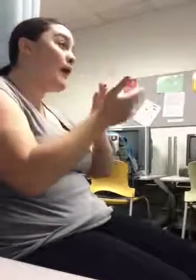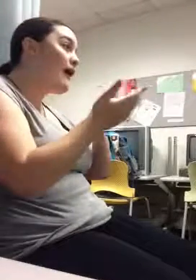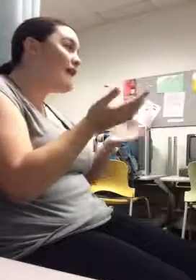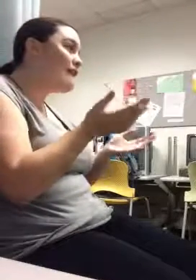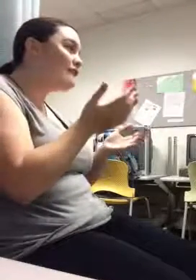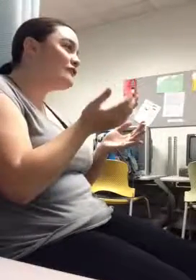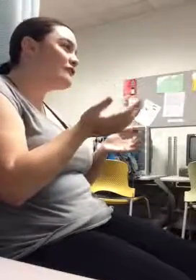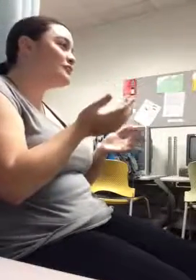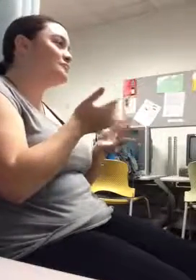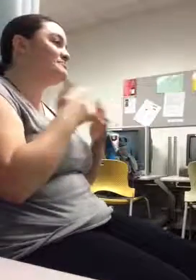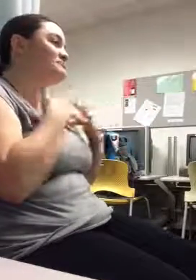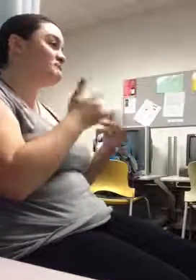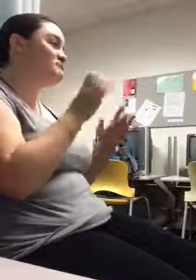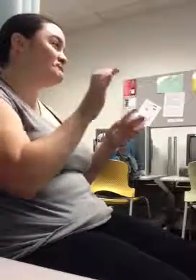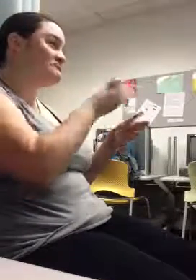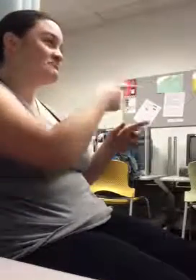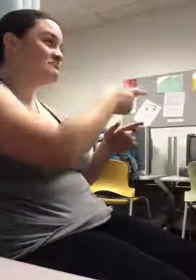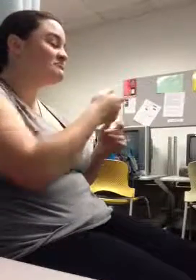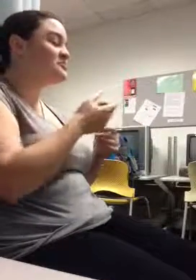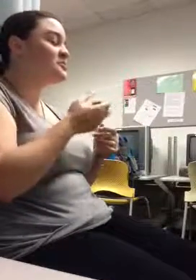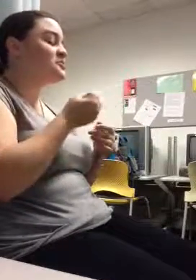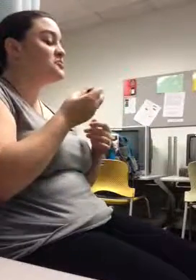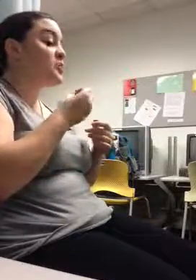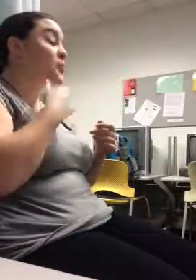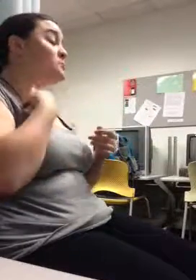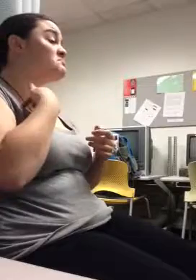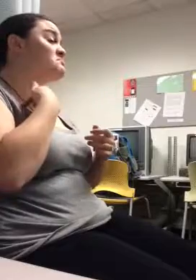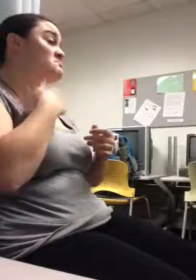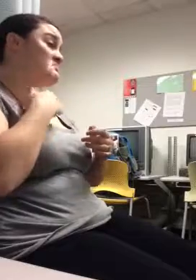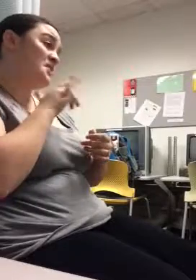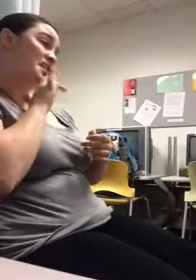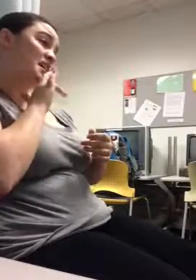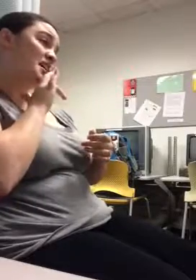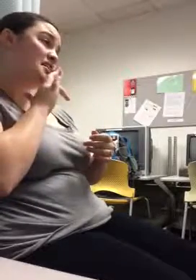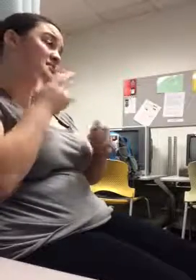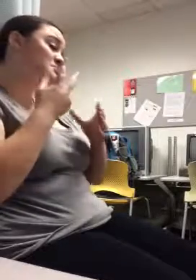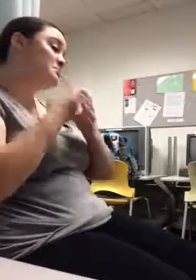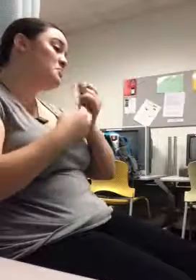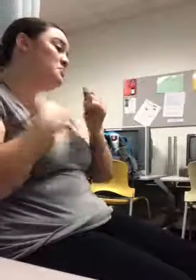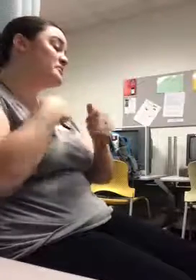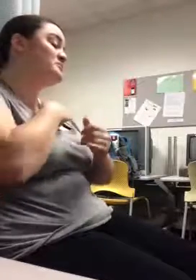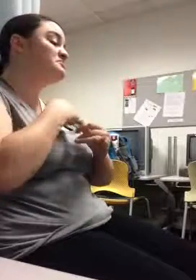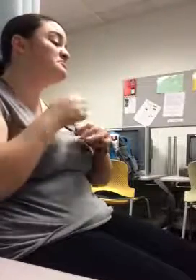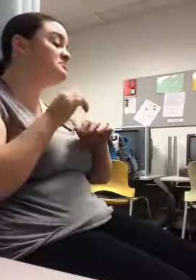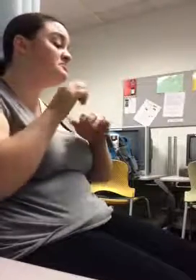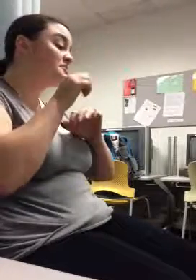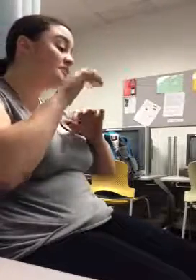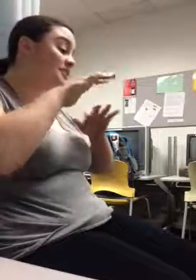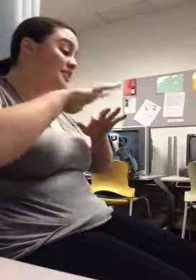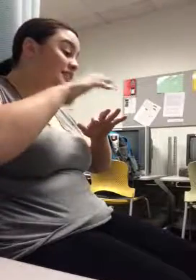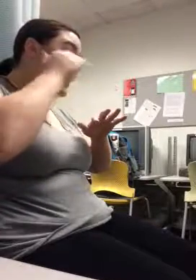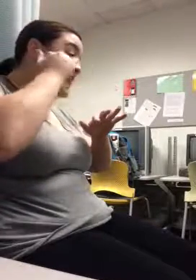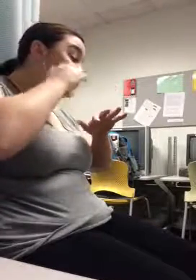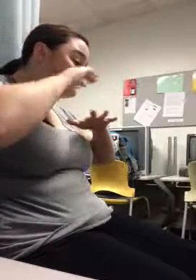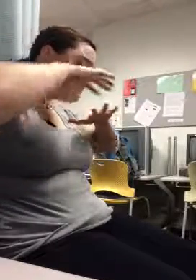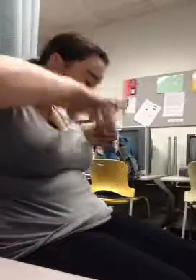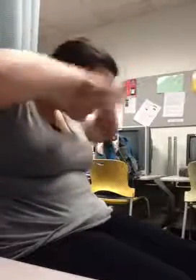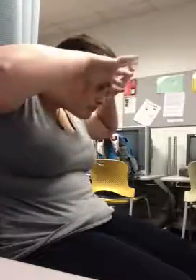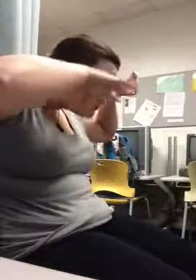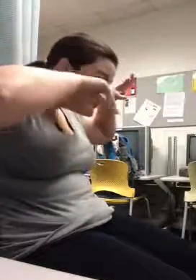So we would do this every once in a while. And it was a challenge for me, one, because I've just never done